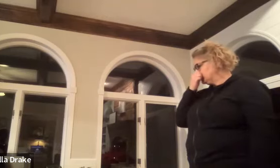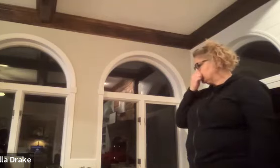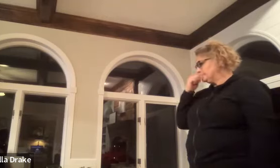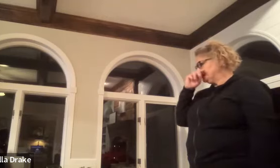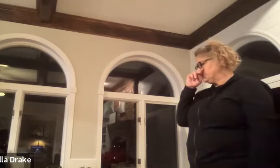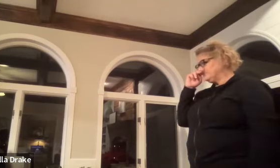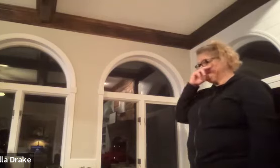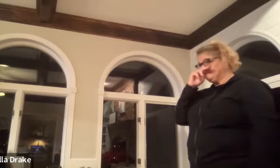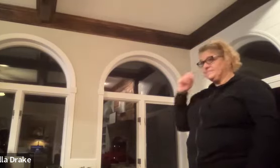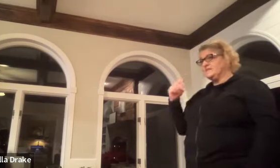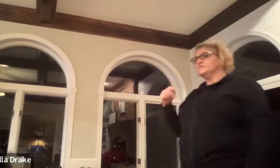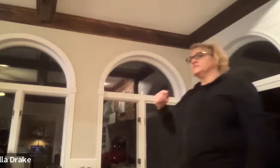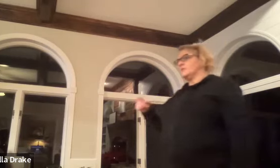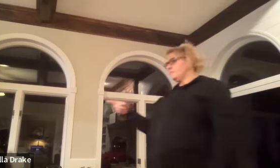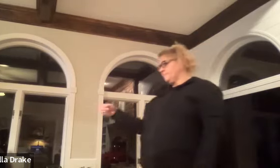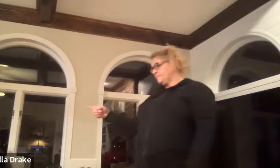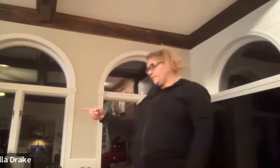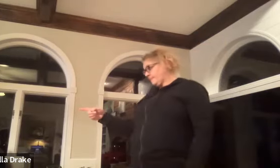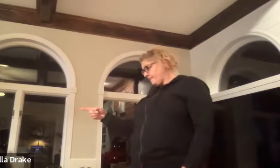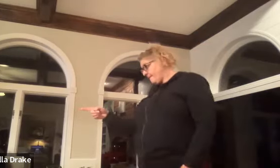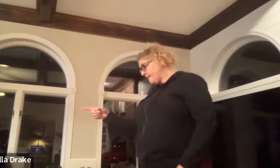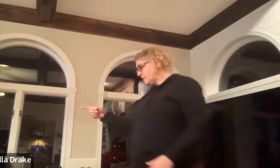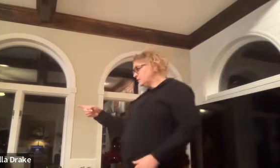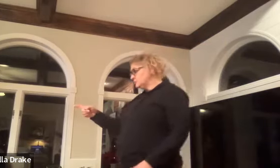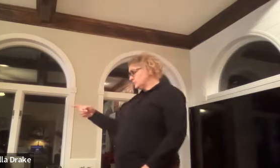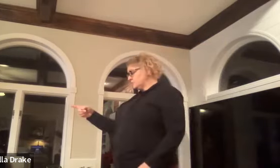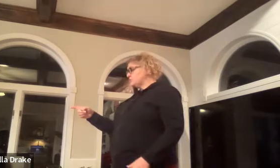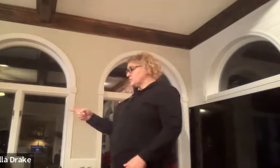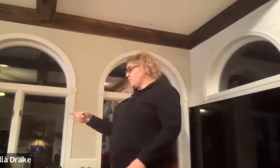so do you understand that cam so